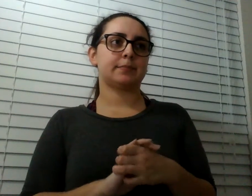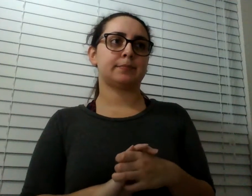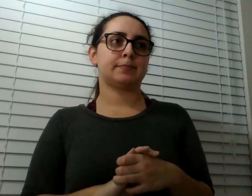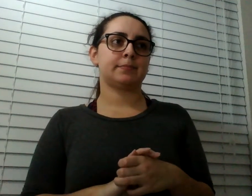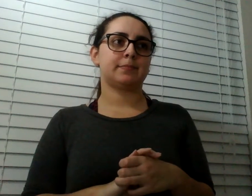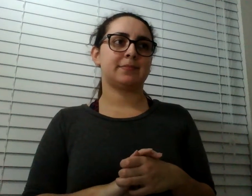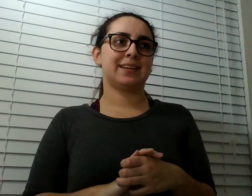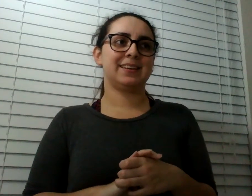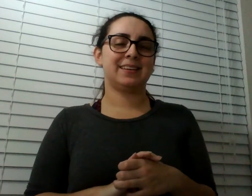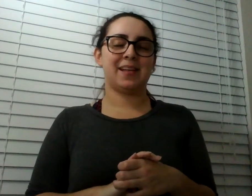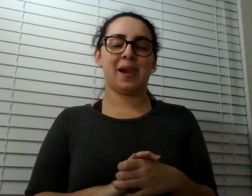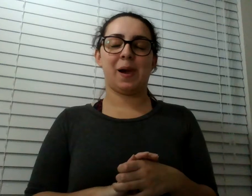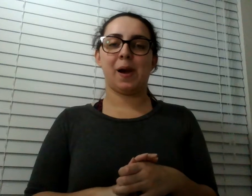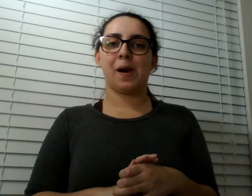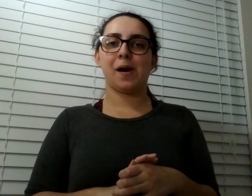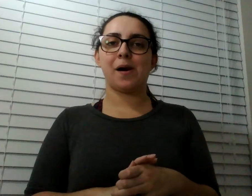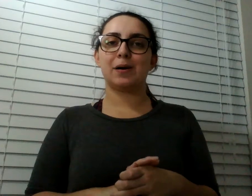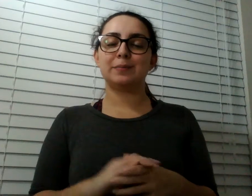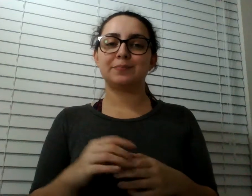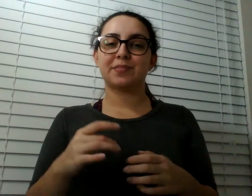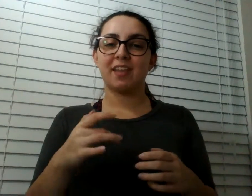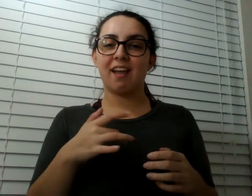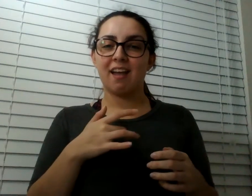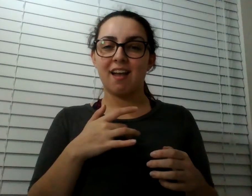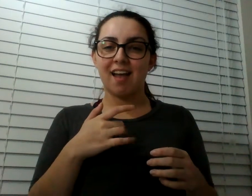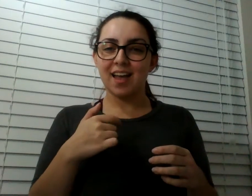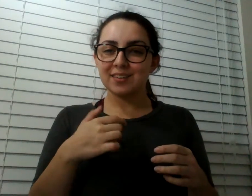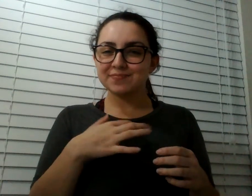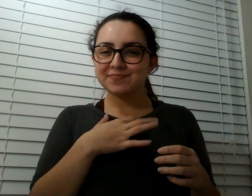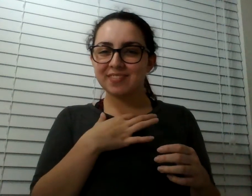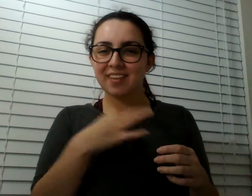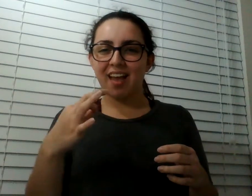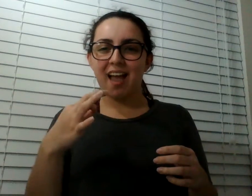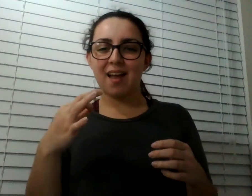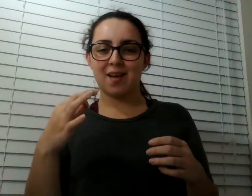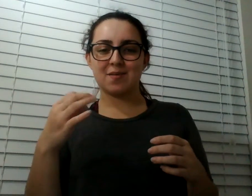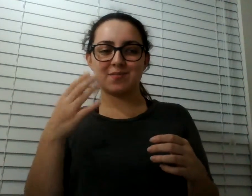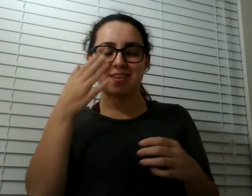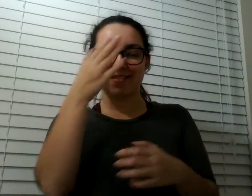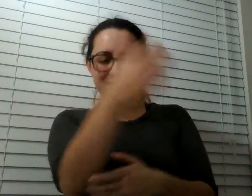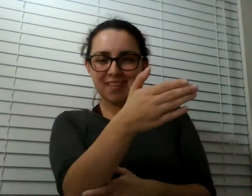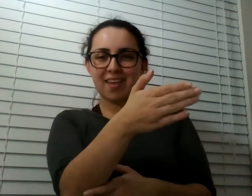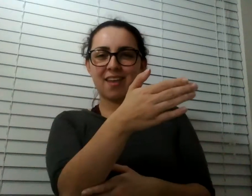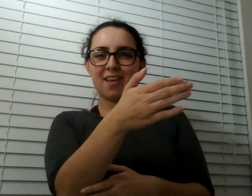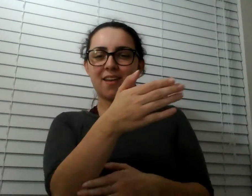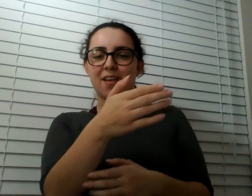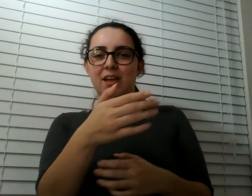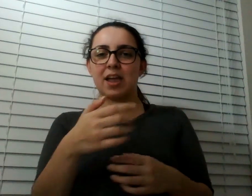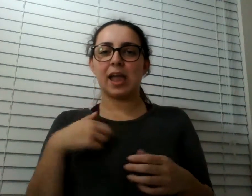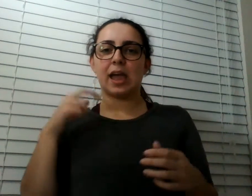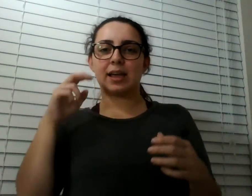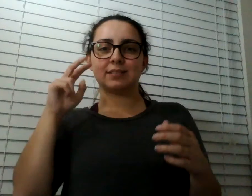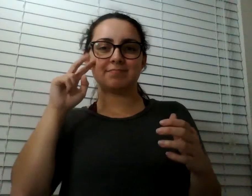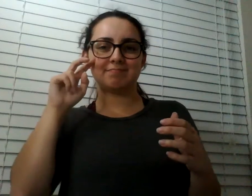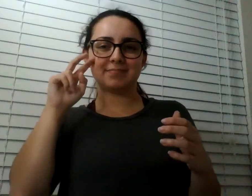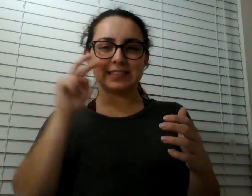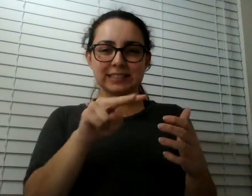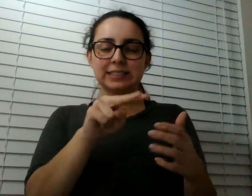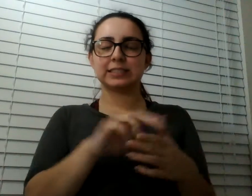mad. I like to be out in the world and just think about it. Just go, okay, there's a seed jar sitting there under a boulder right now. And it will be there for the